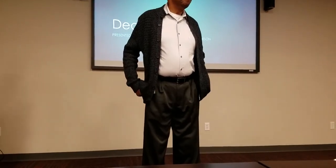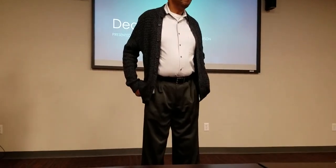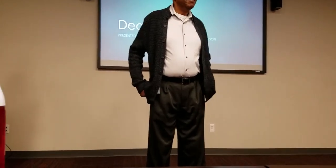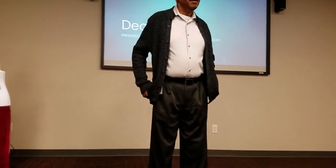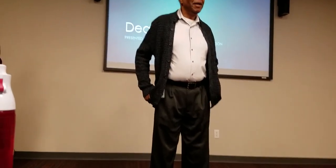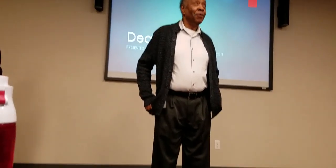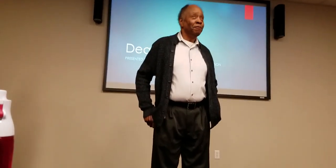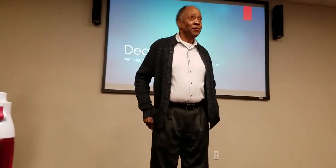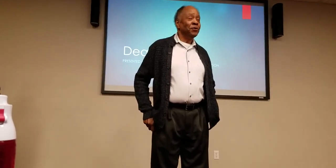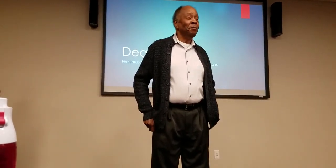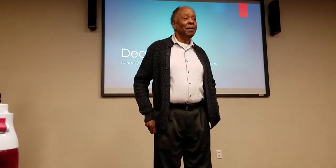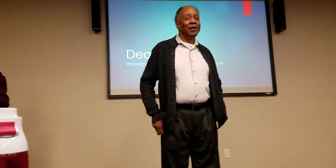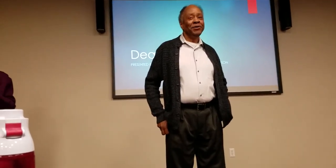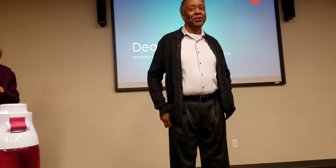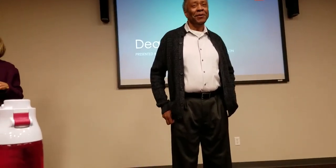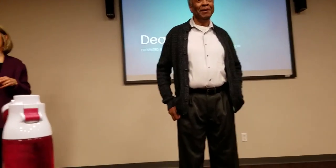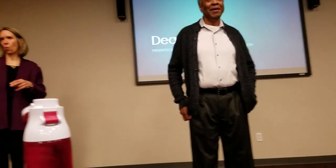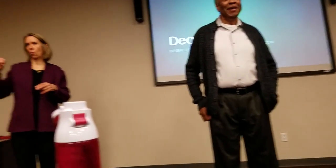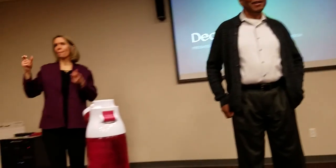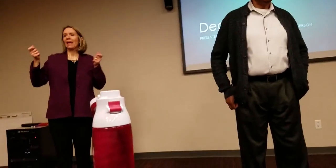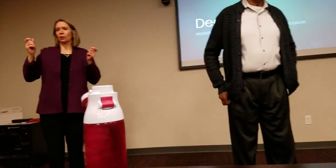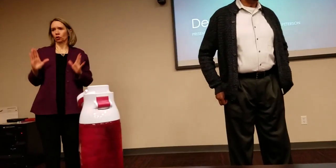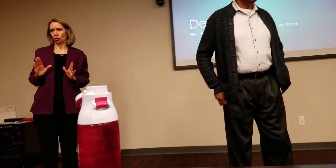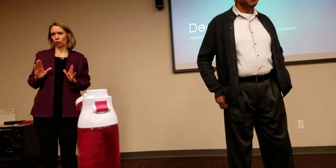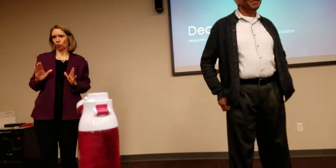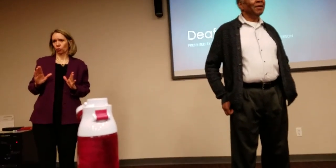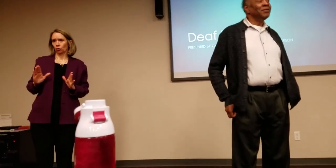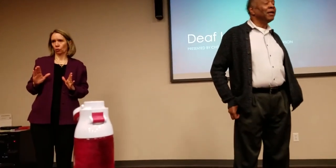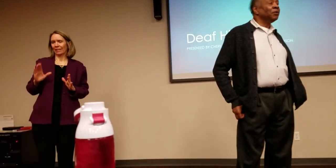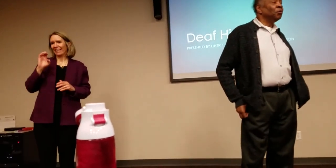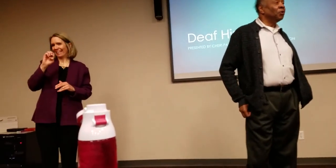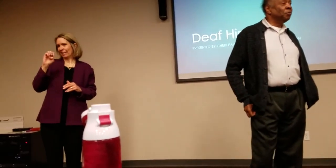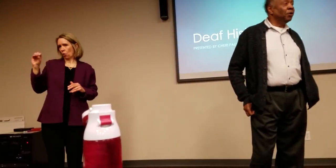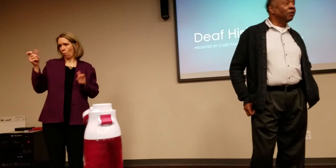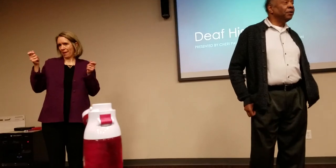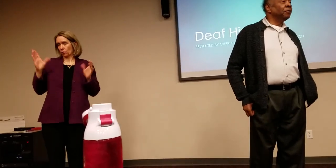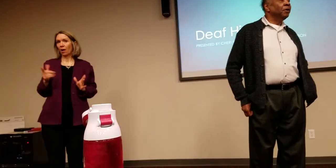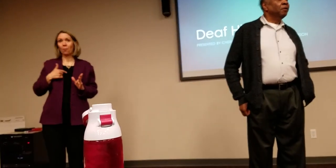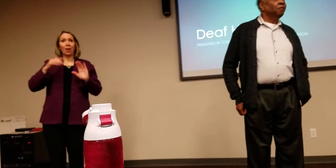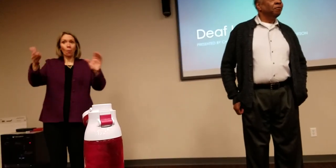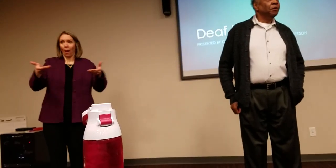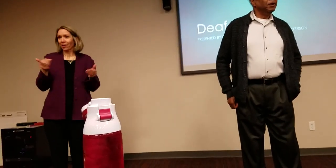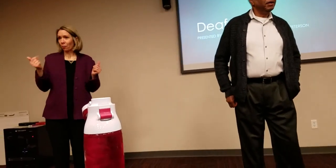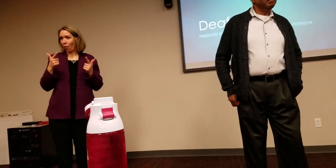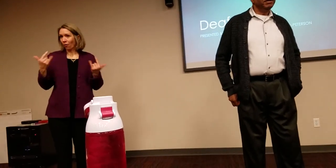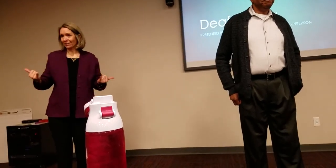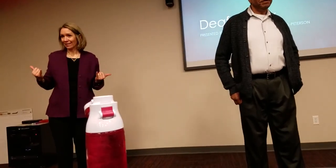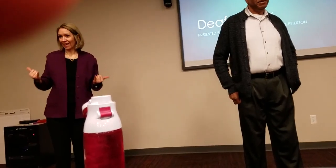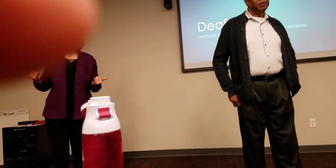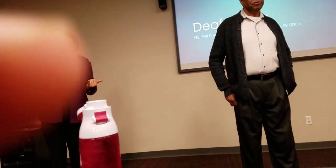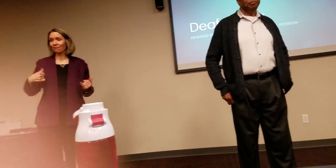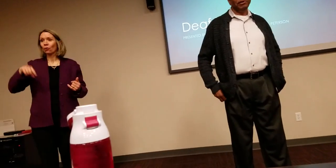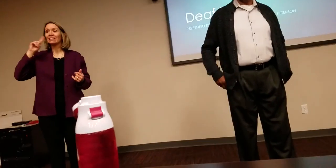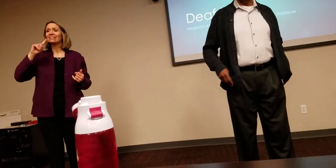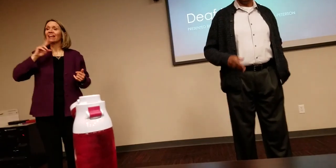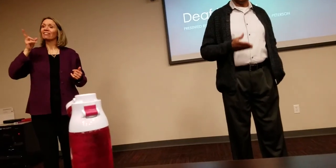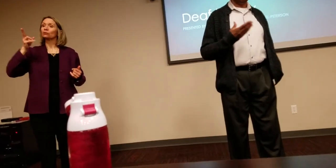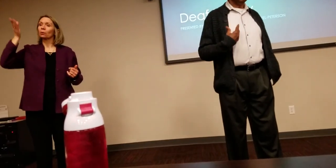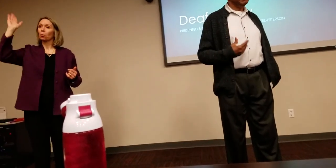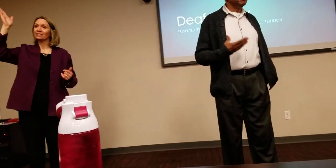I'm not officer, manager, and I'd just like to welcome you all here for a Deaf history presentation. I'm going to let